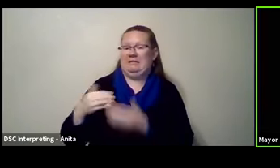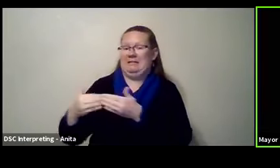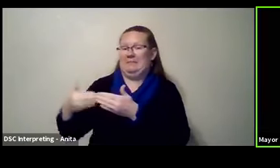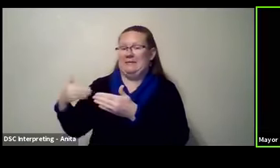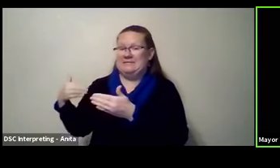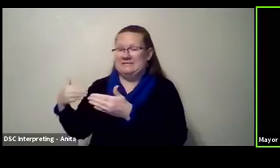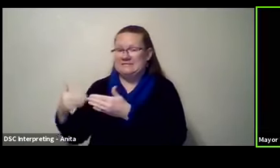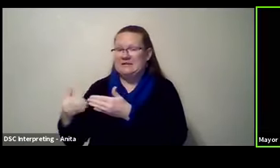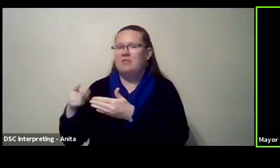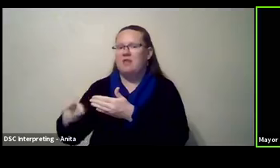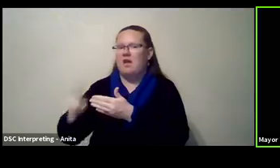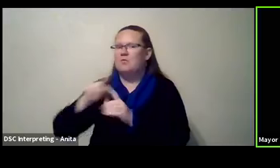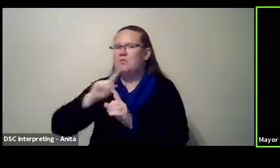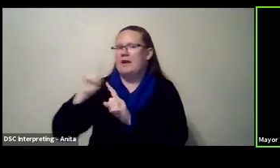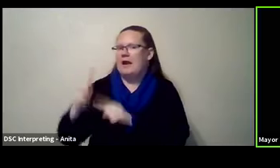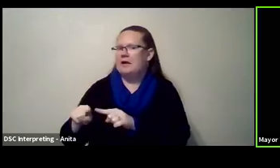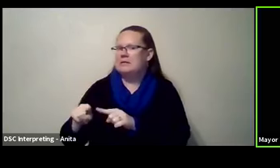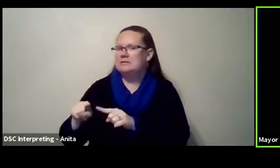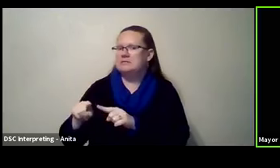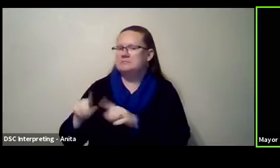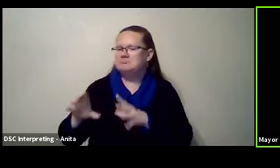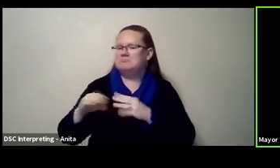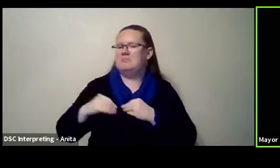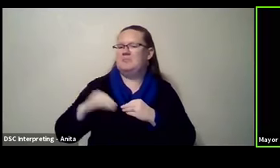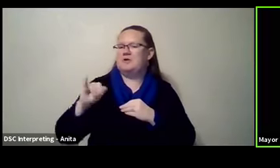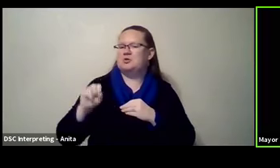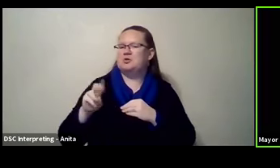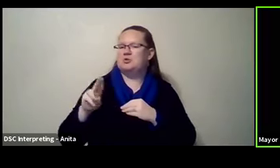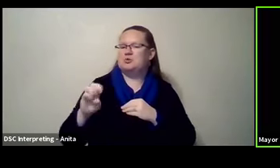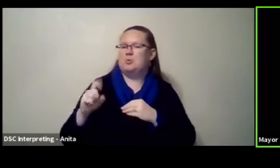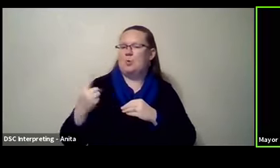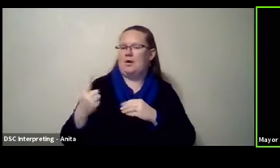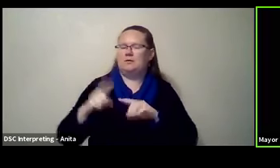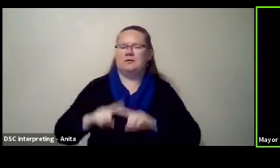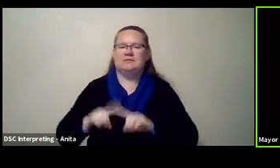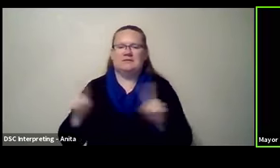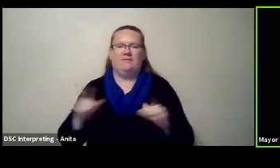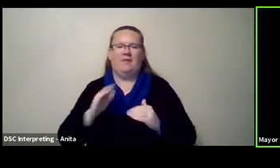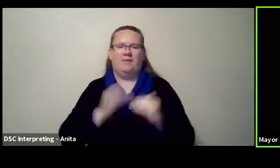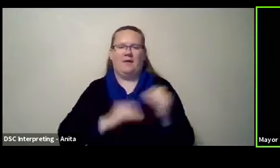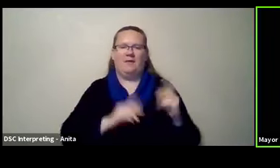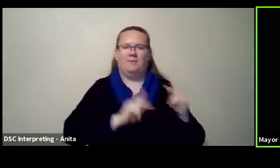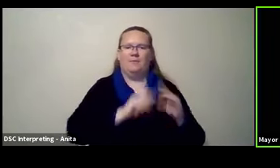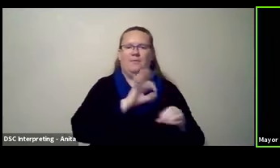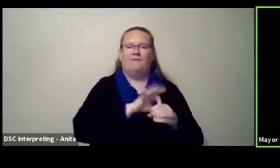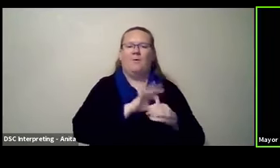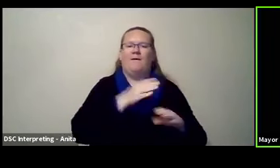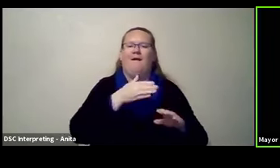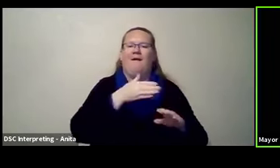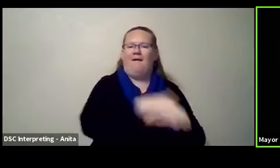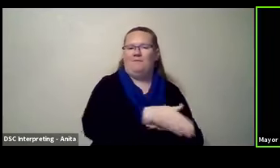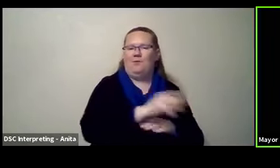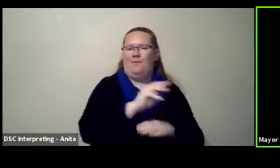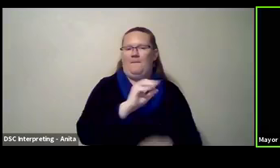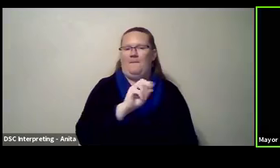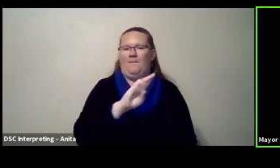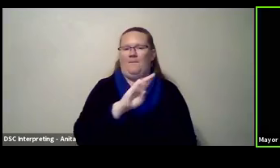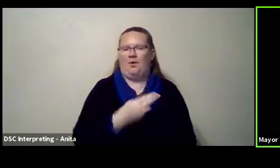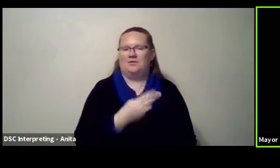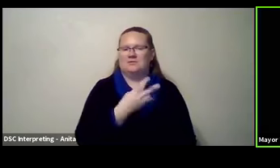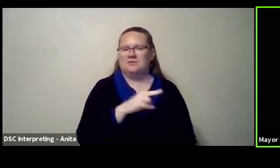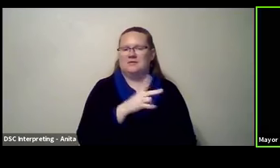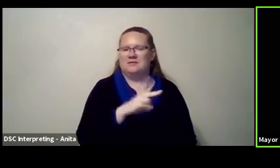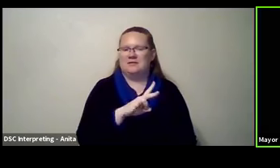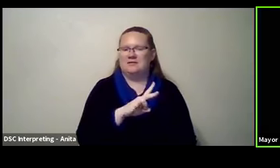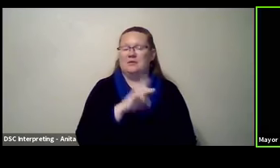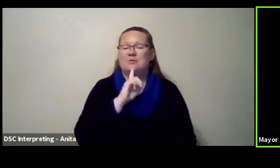reacted to issue one very differently than the voters who voted, uh, after March 17th. And it's very understandable,